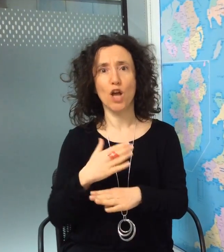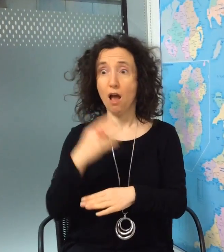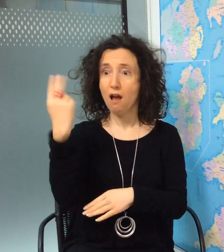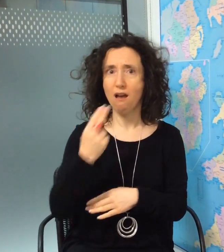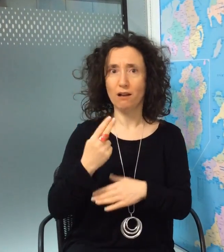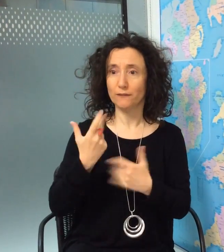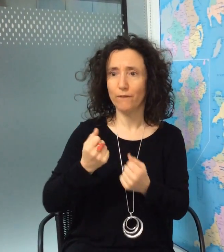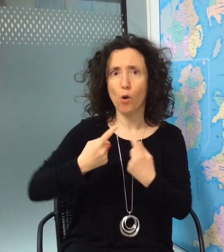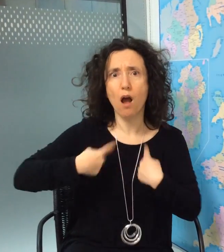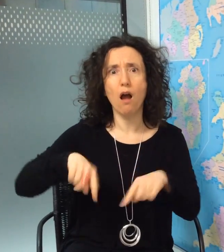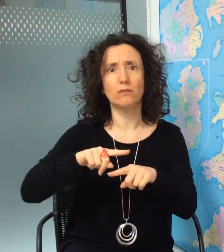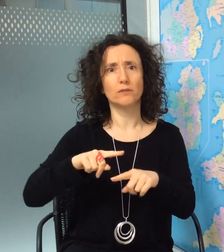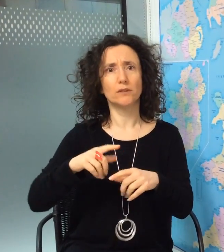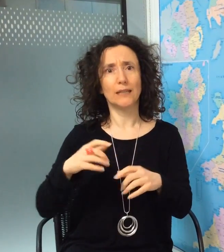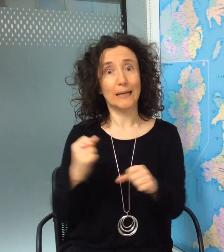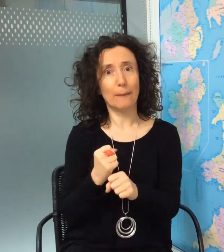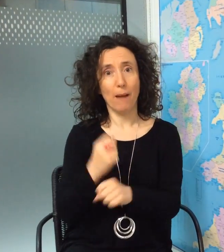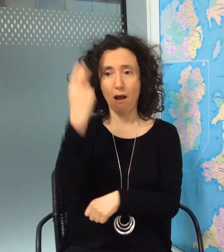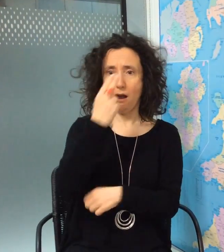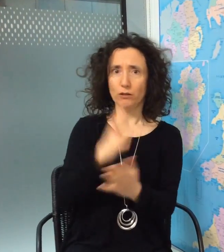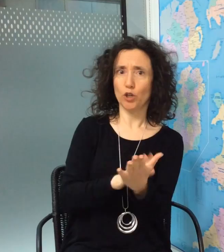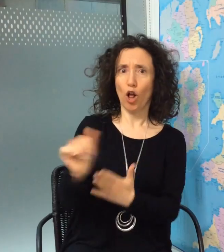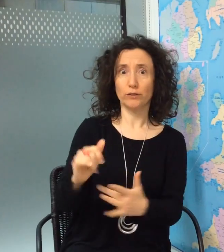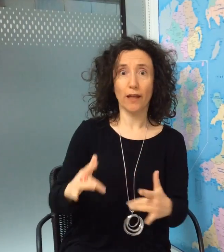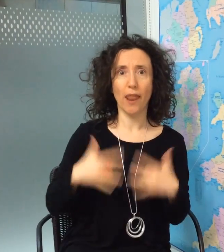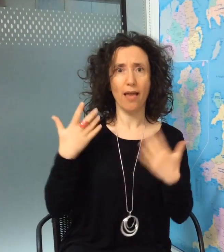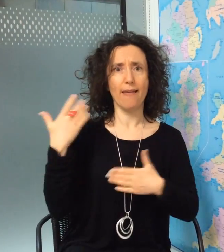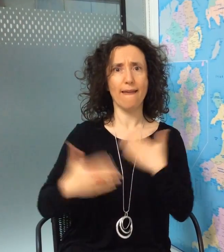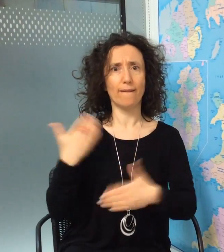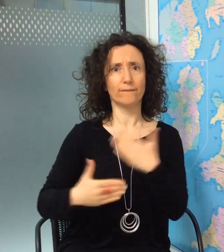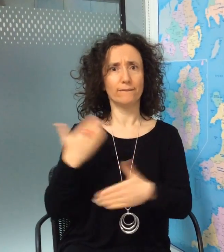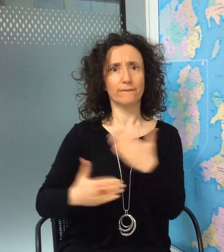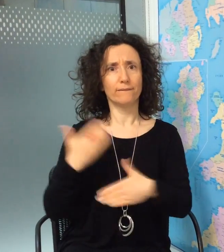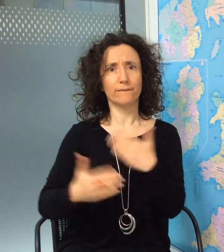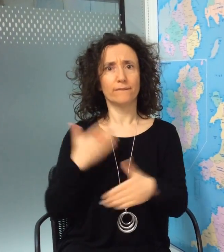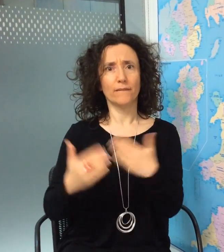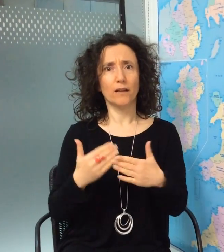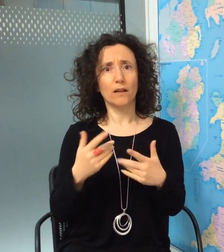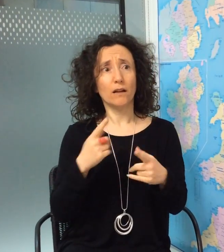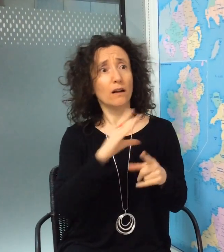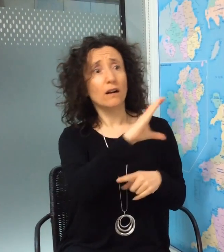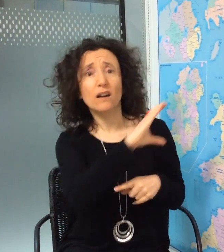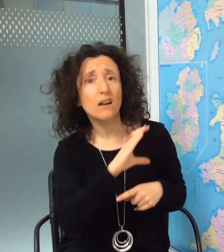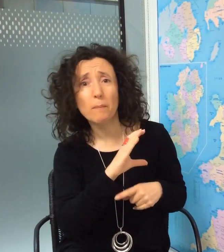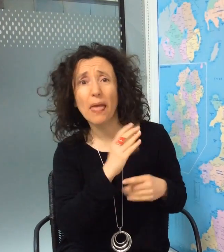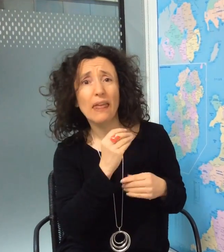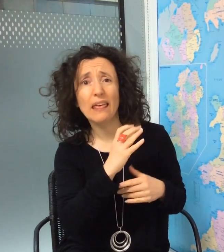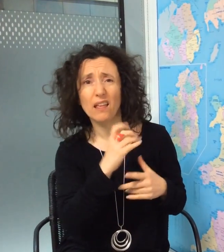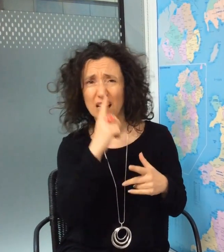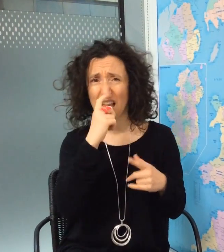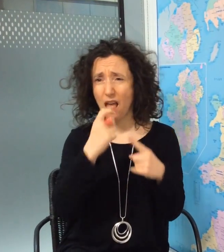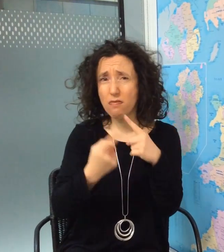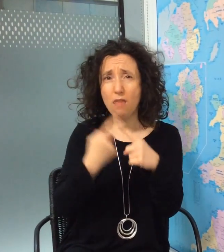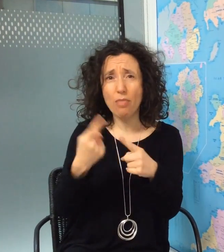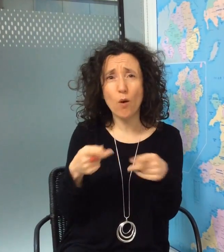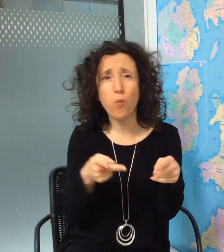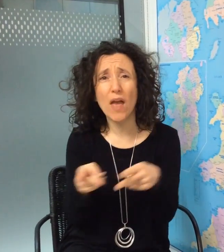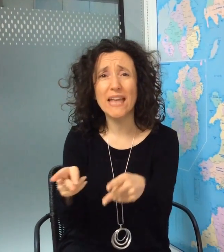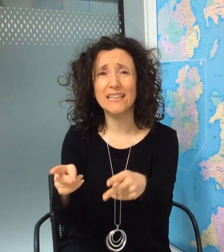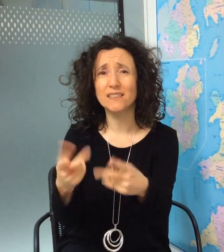If we're not funded by the state, then we need to find alternative ways of making it happen. There are many other ways to